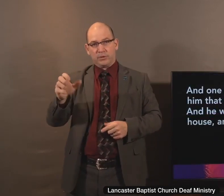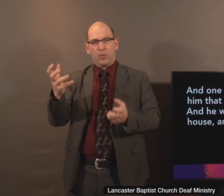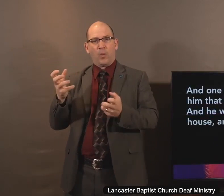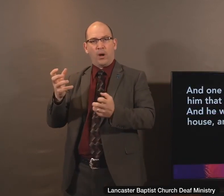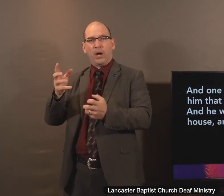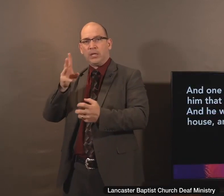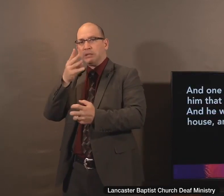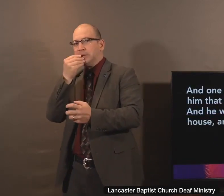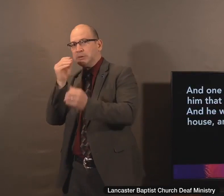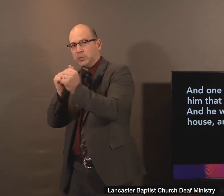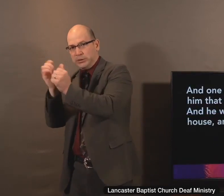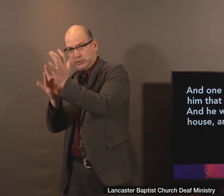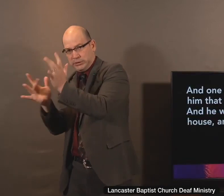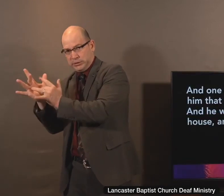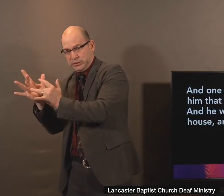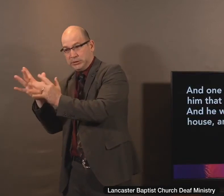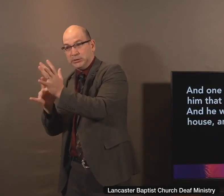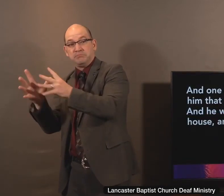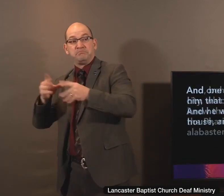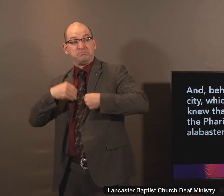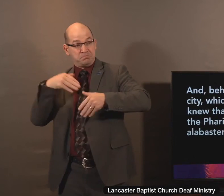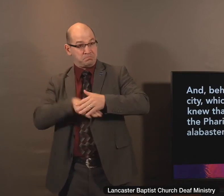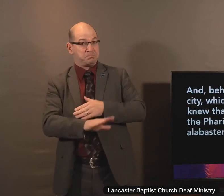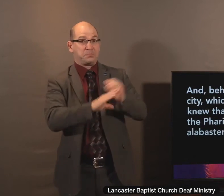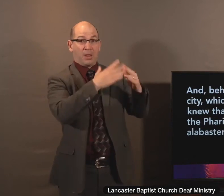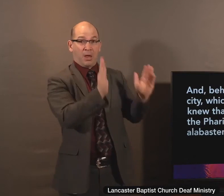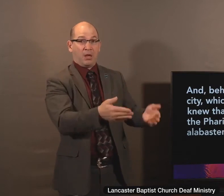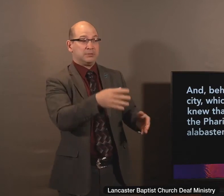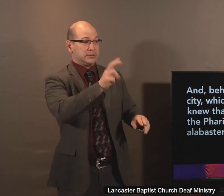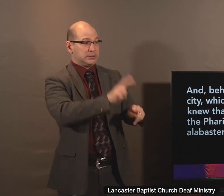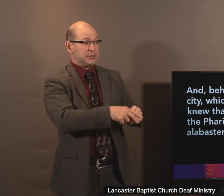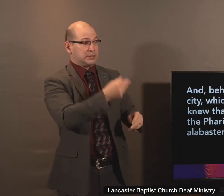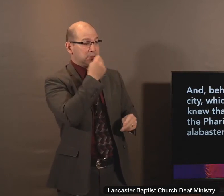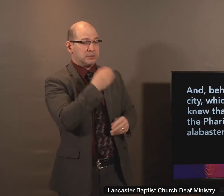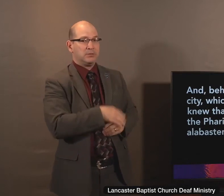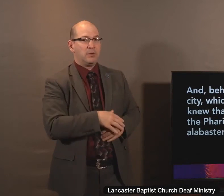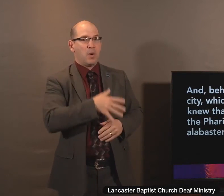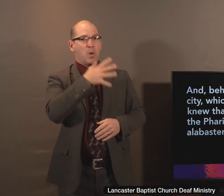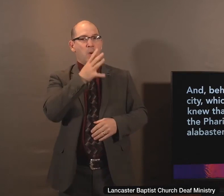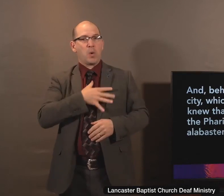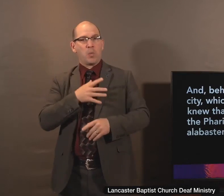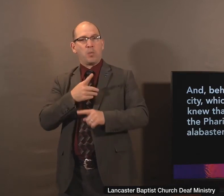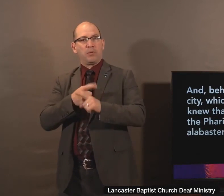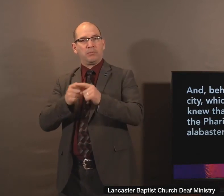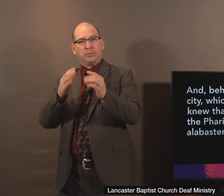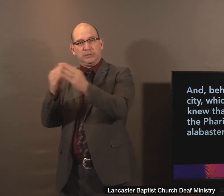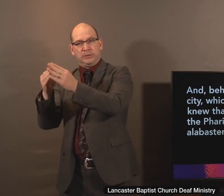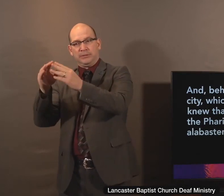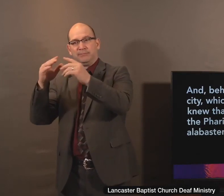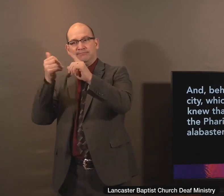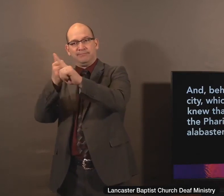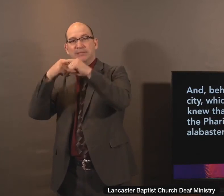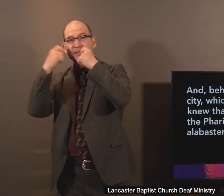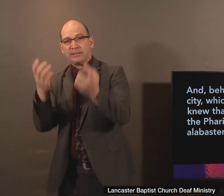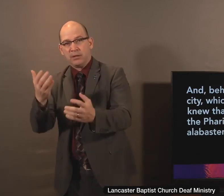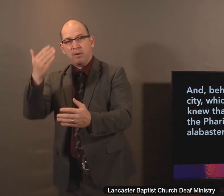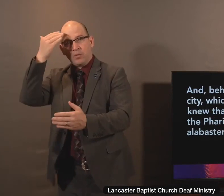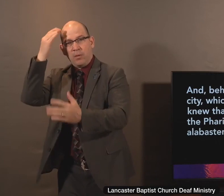into the Pharisee's house and sat down to meet. And behold, a woman in the city, which was a sinner, when she knew that Jesus sat at meet in the